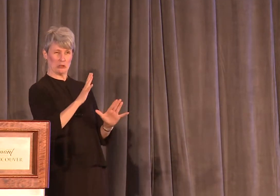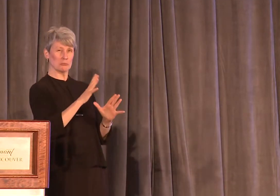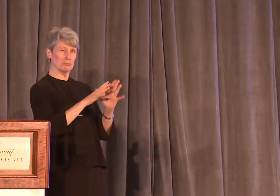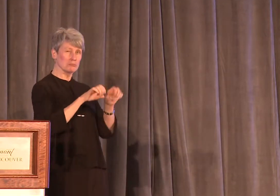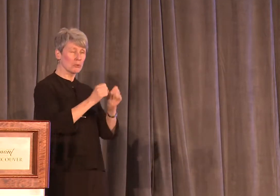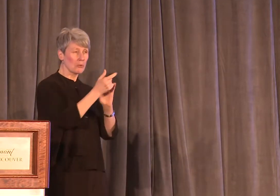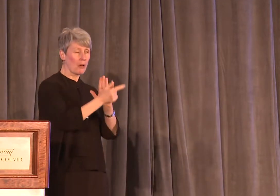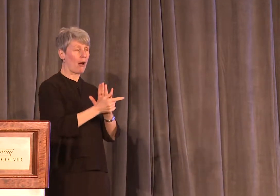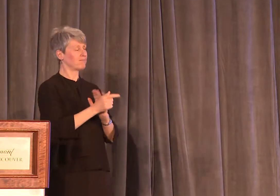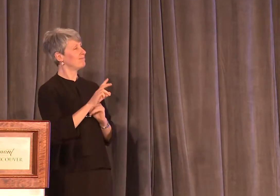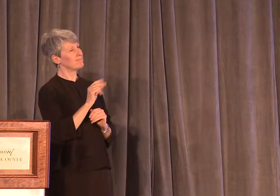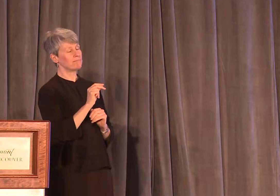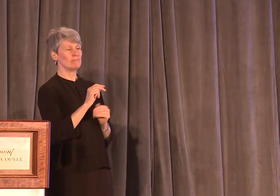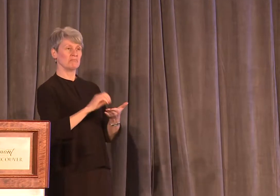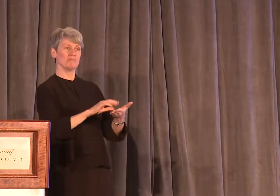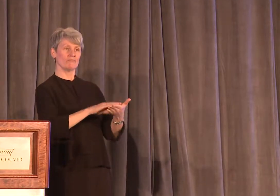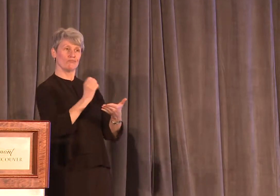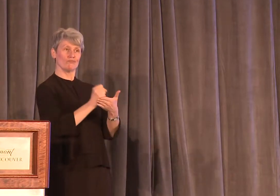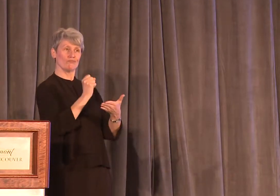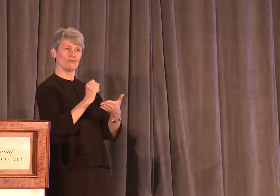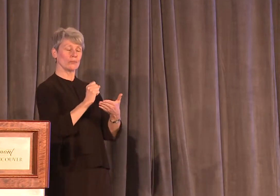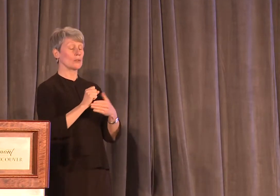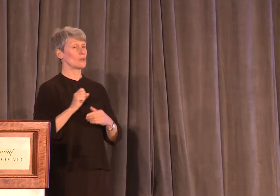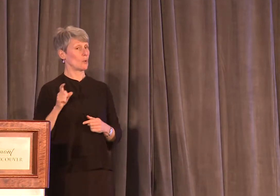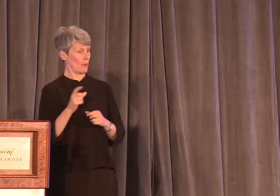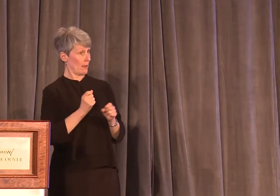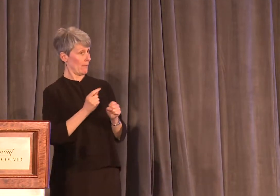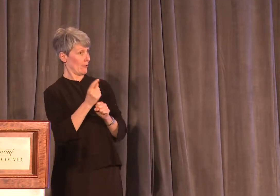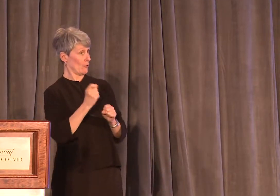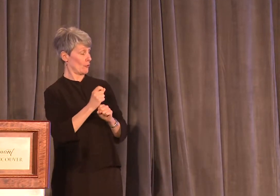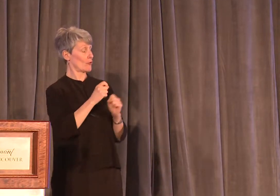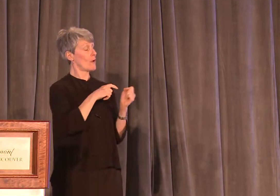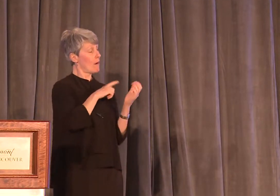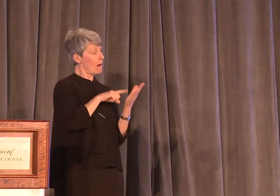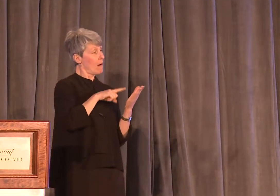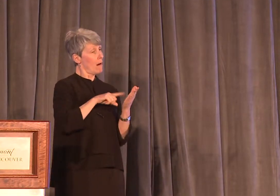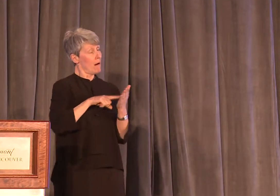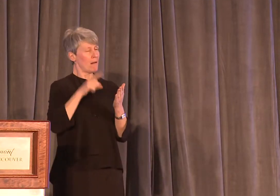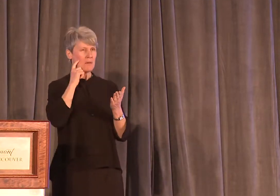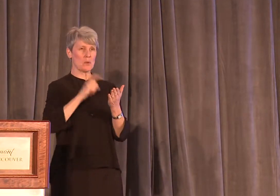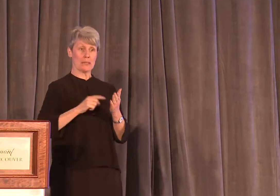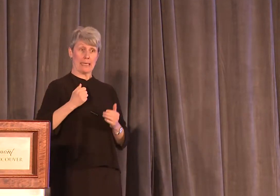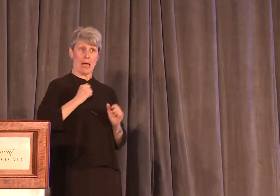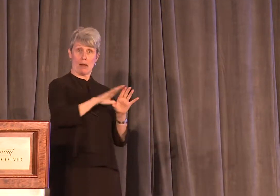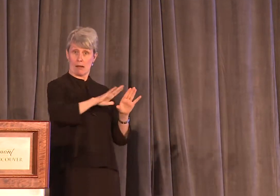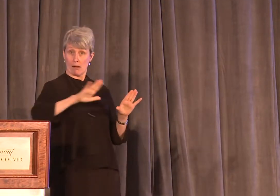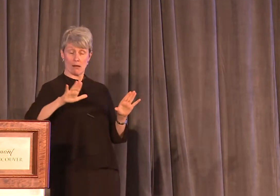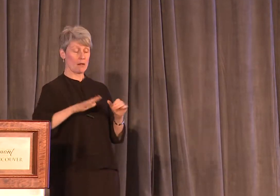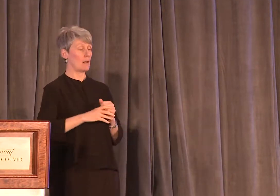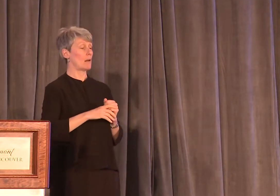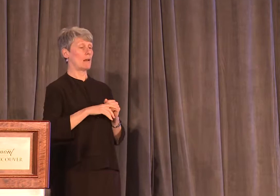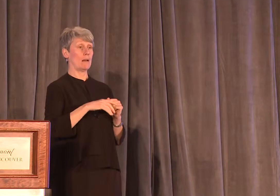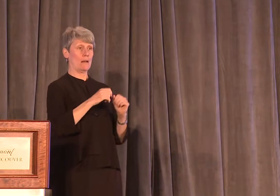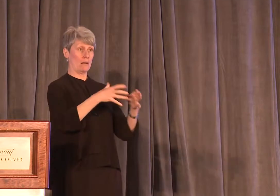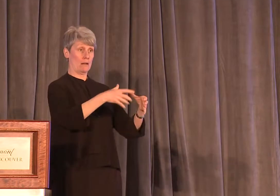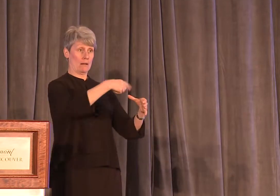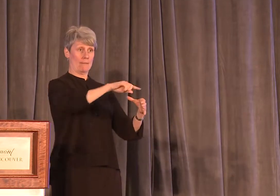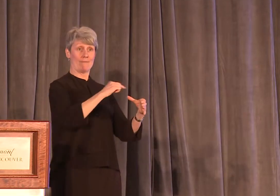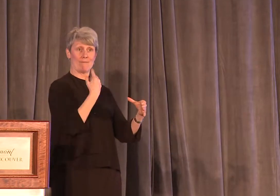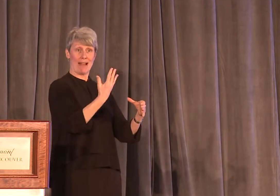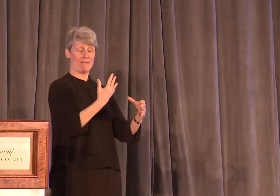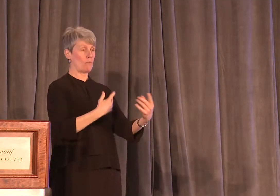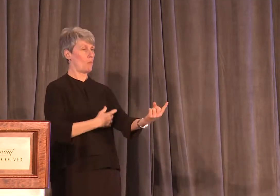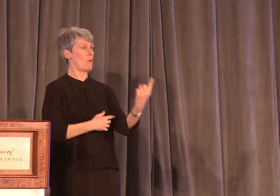And what my investigation showed is that every year, Canadian police were dismissing one out of every five sexual assault